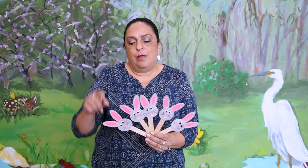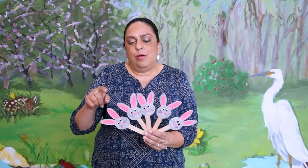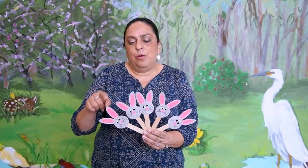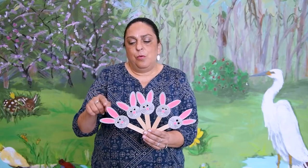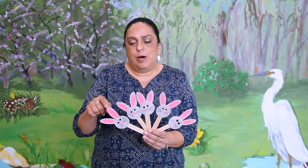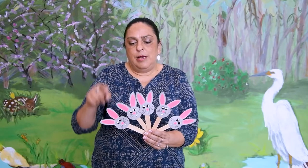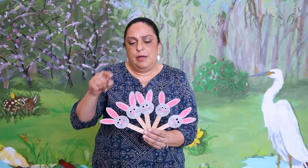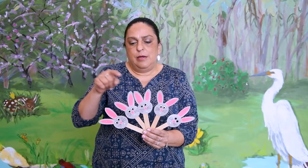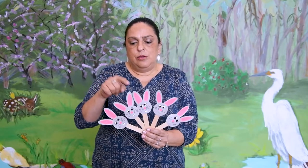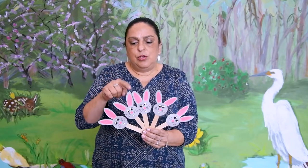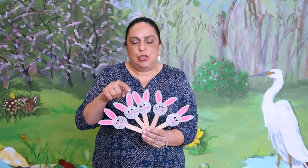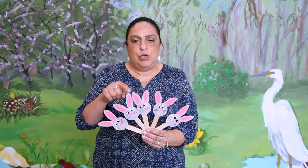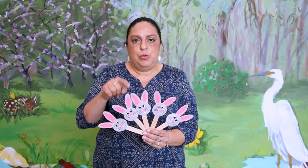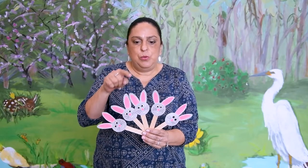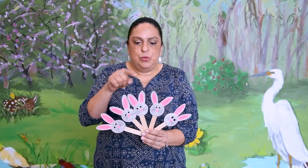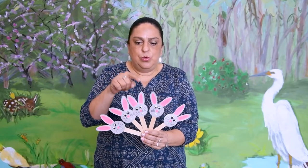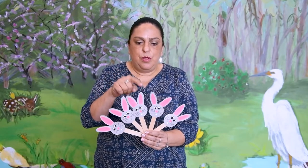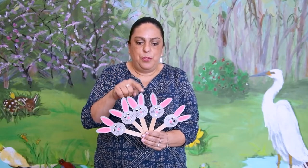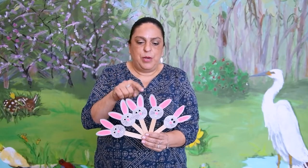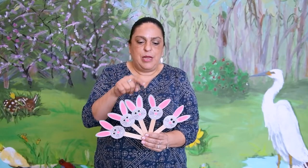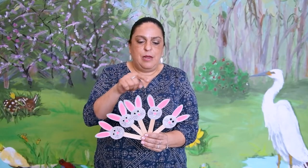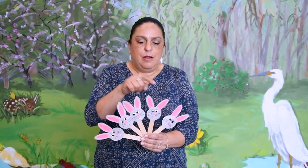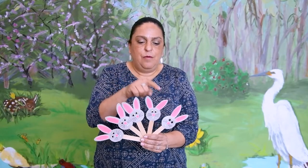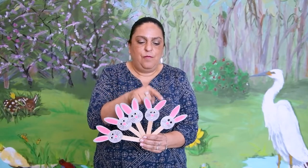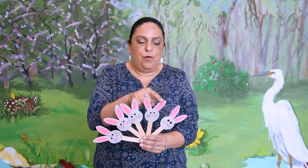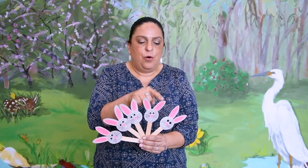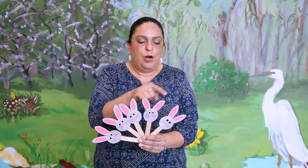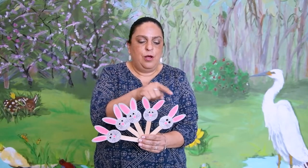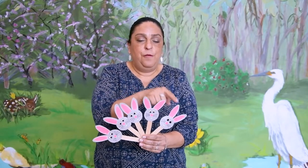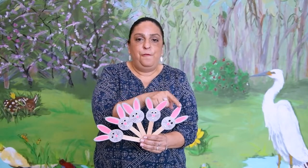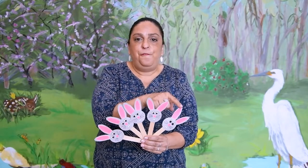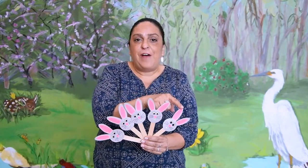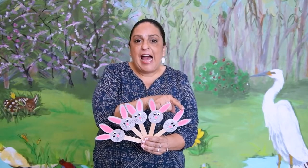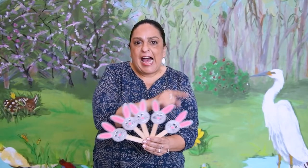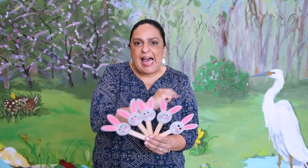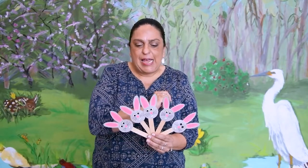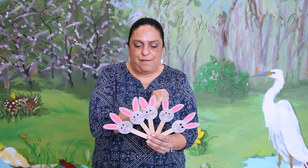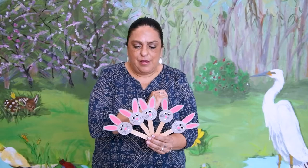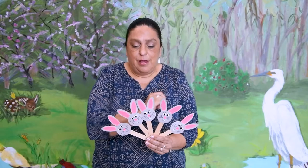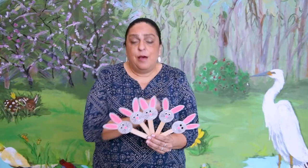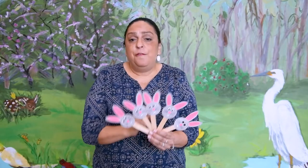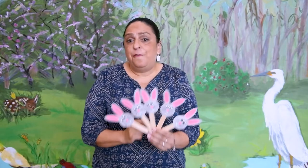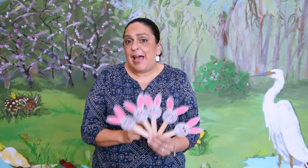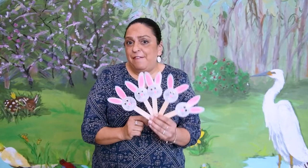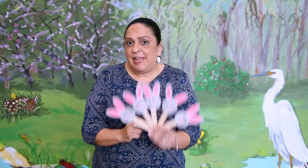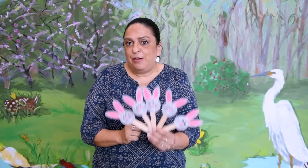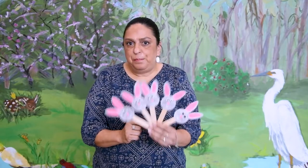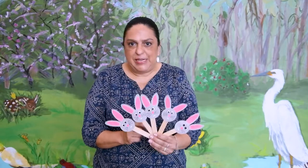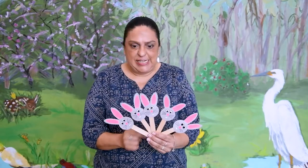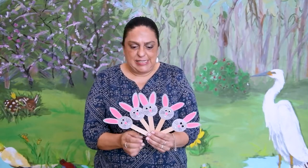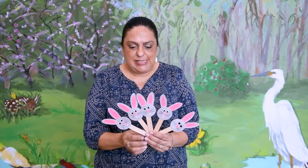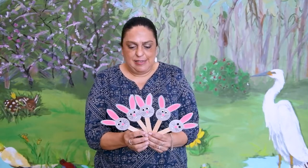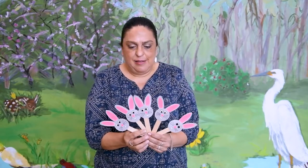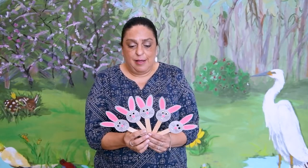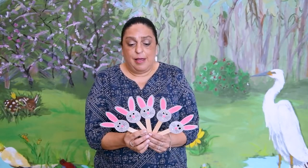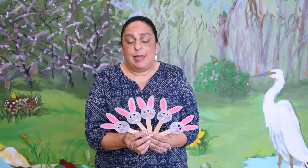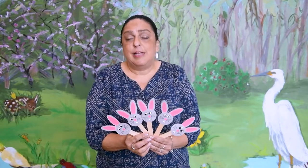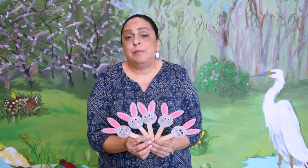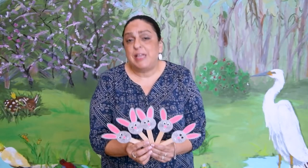One, two, three, four, five. Five little buddies. In Spanish.